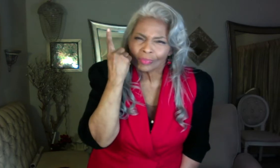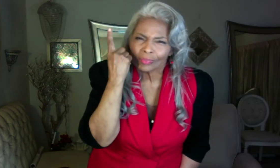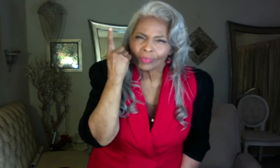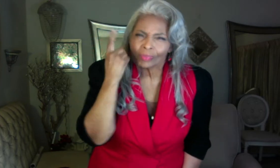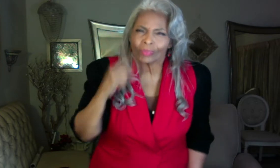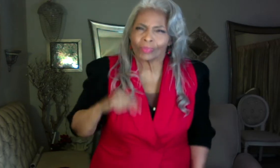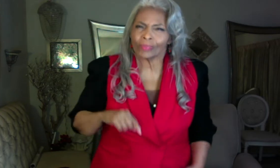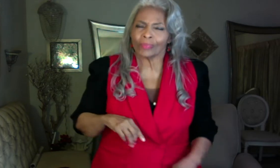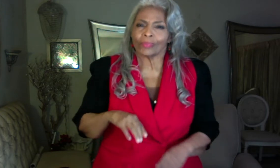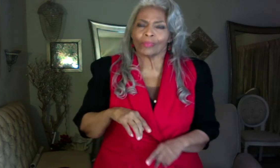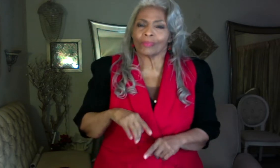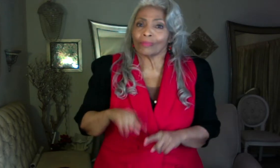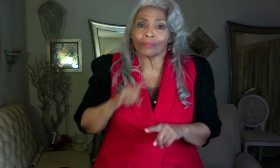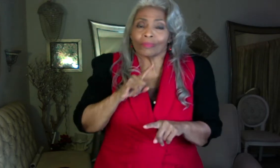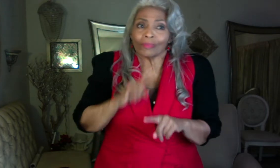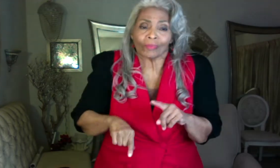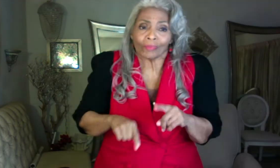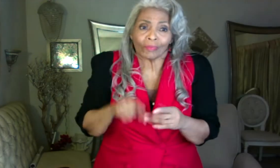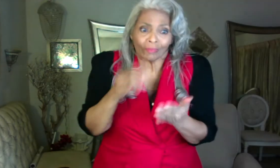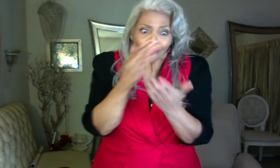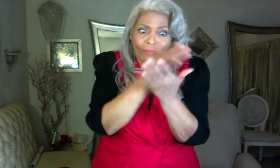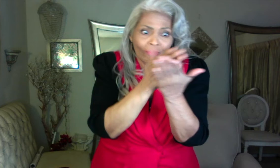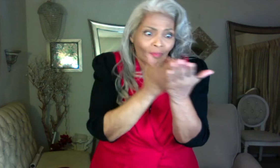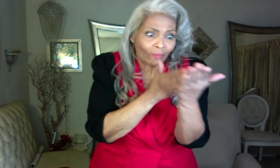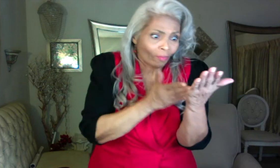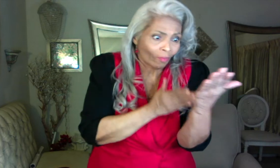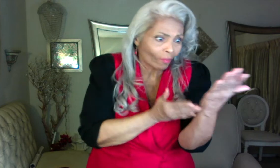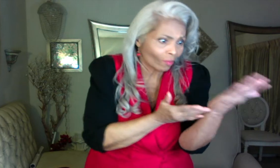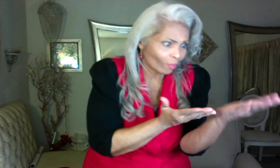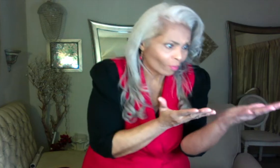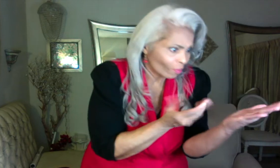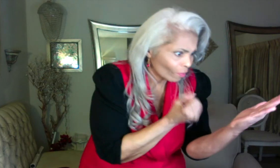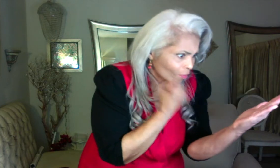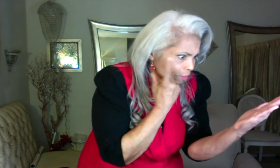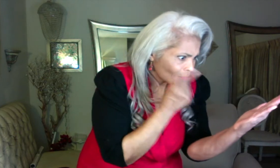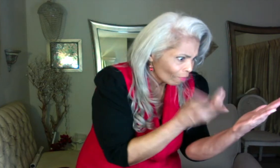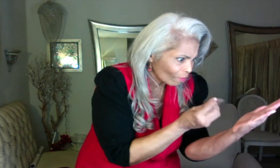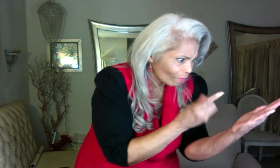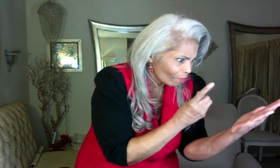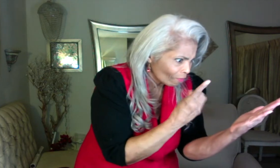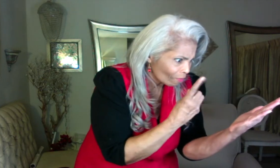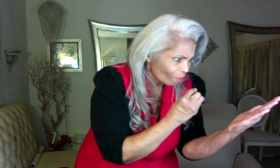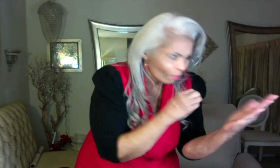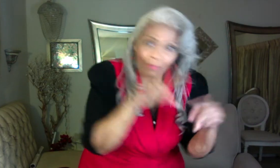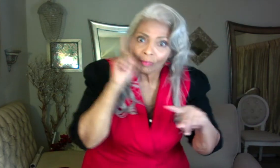When you don't understand. And you can't trace his hand.